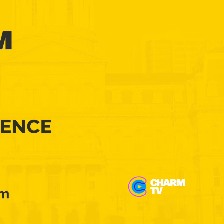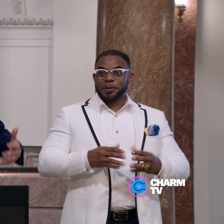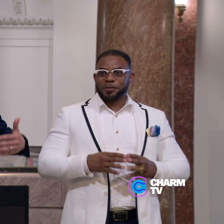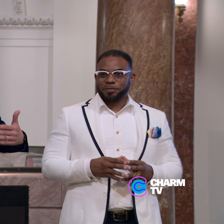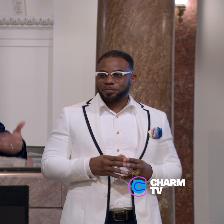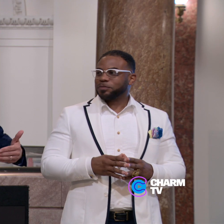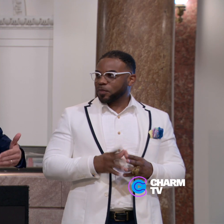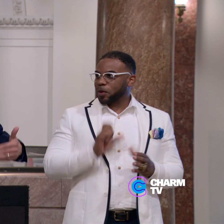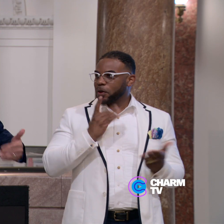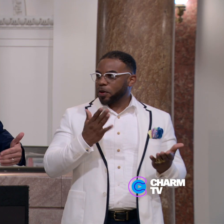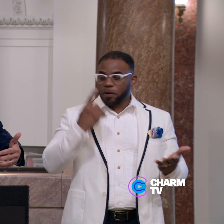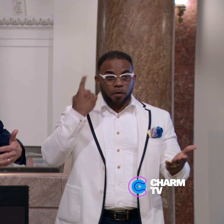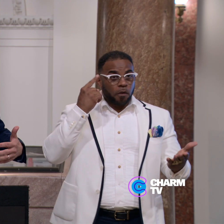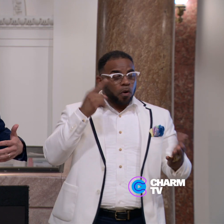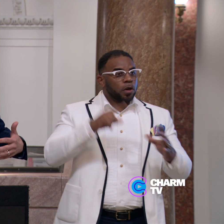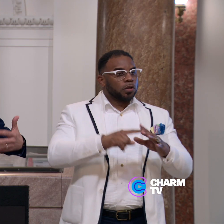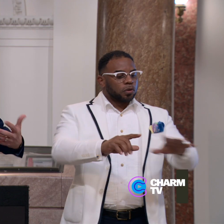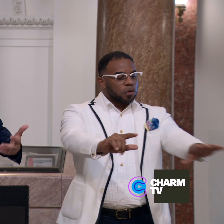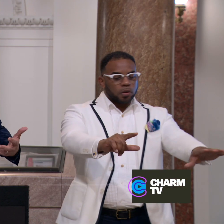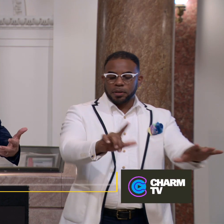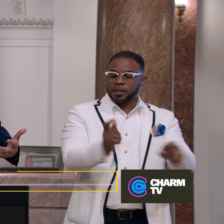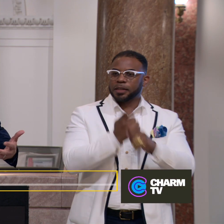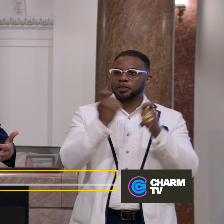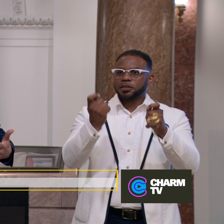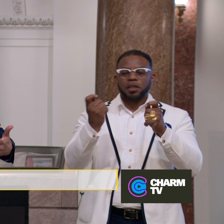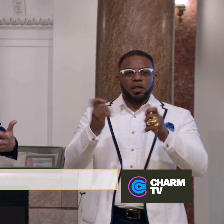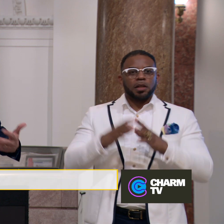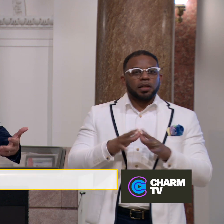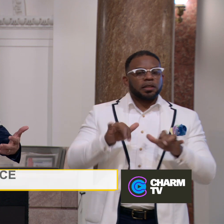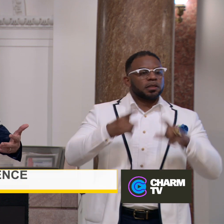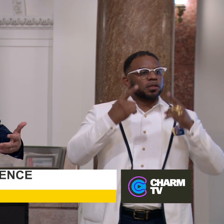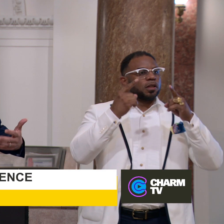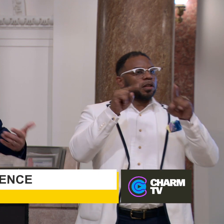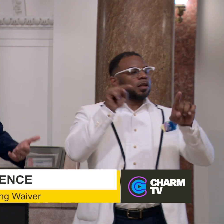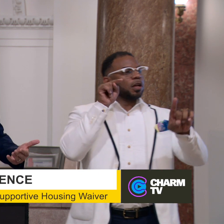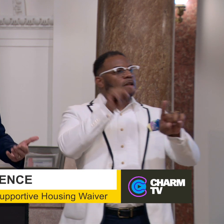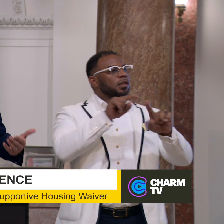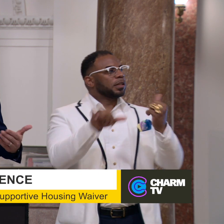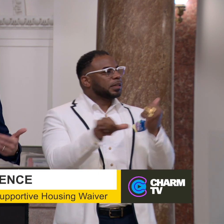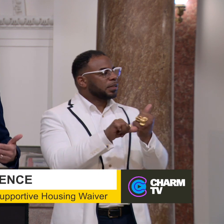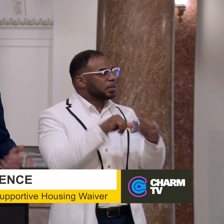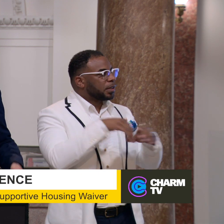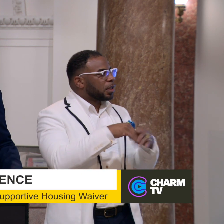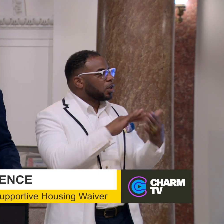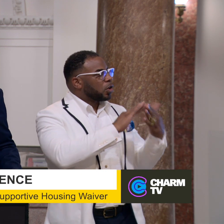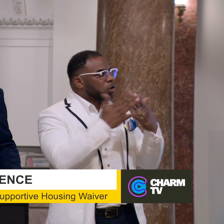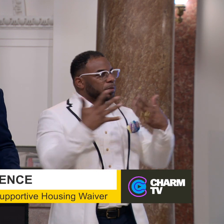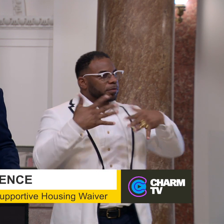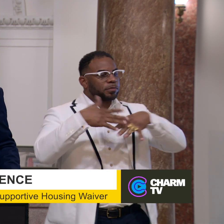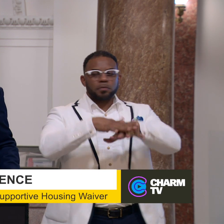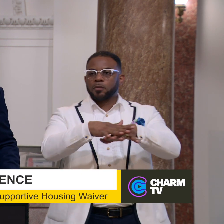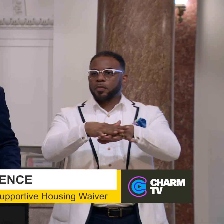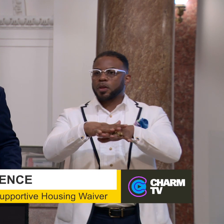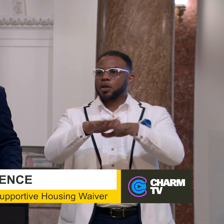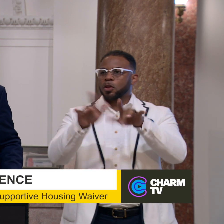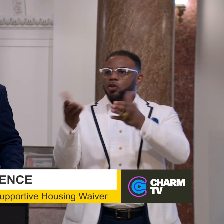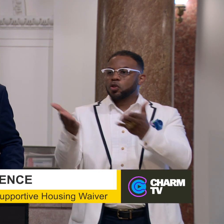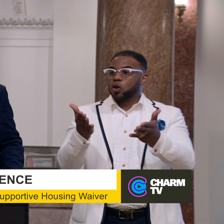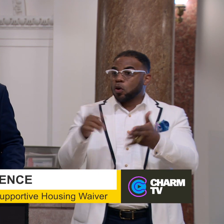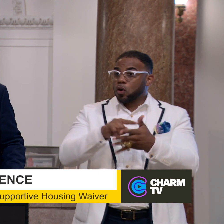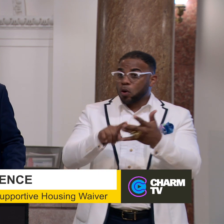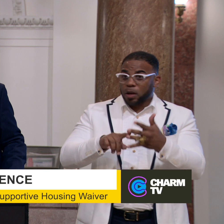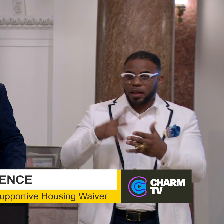We are here to celebrate the successful Assistance in Community Integration Services